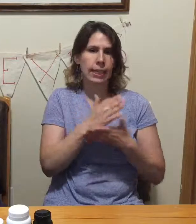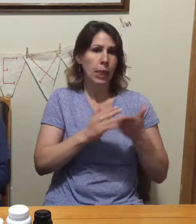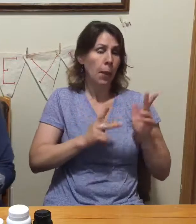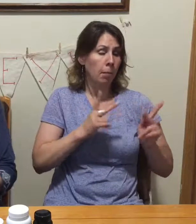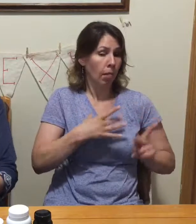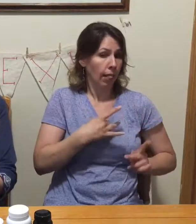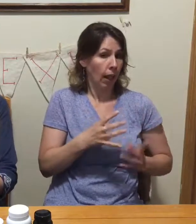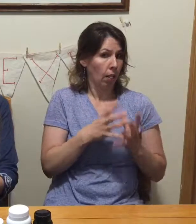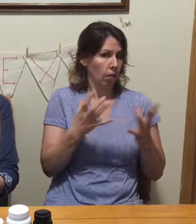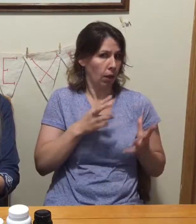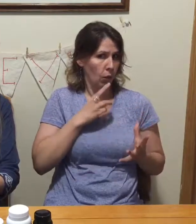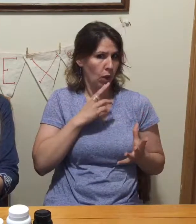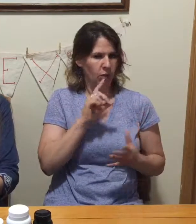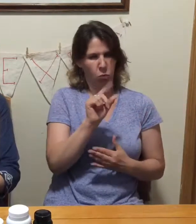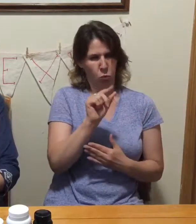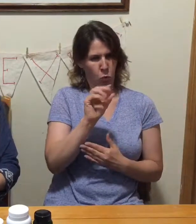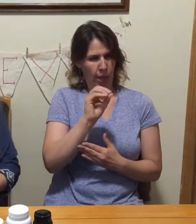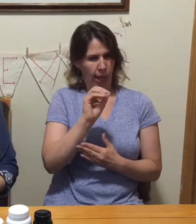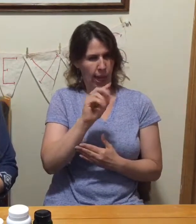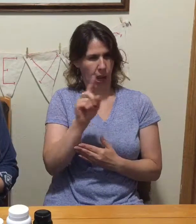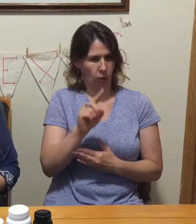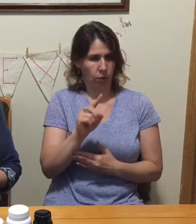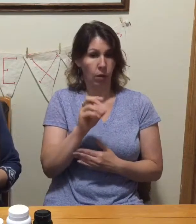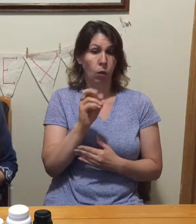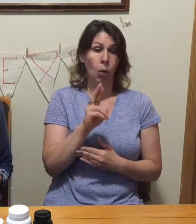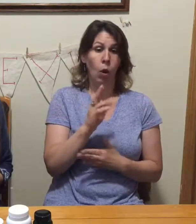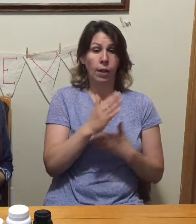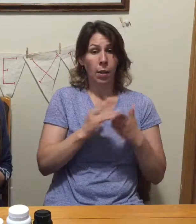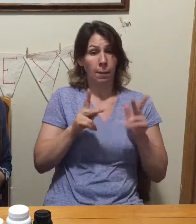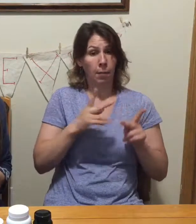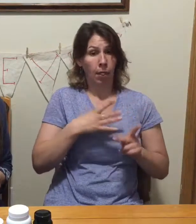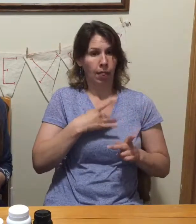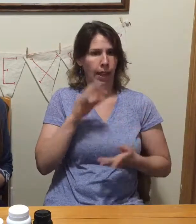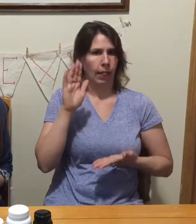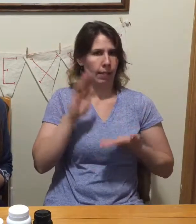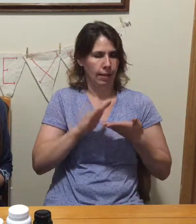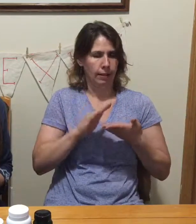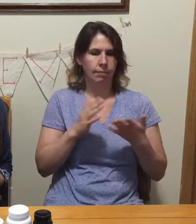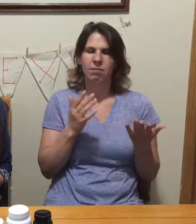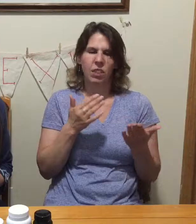Some like more water, some like a little less. You just have to decide what you like.